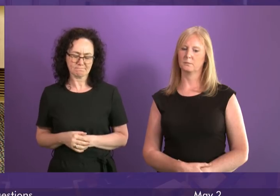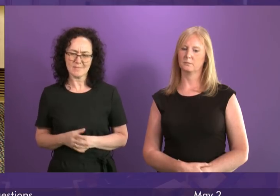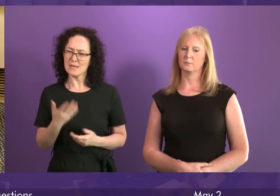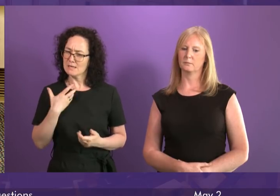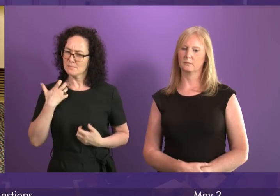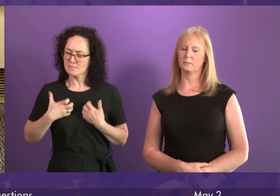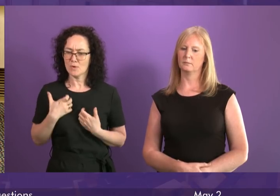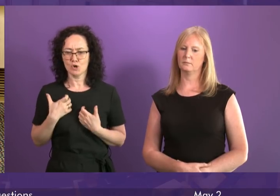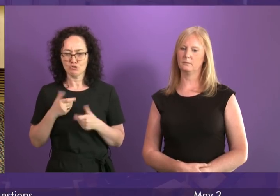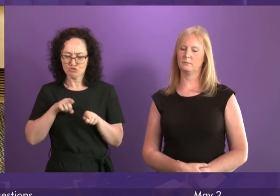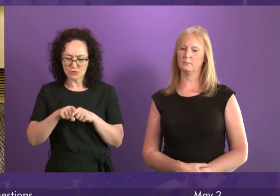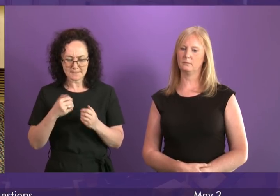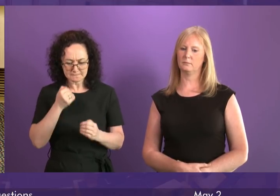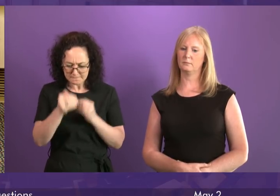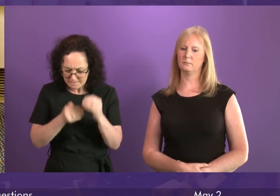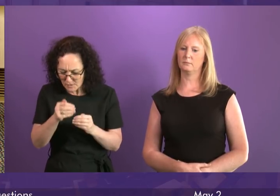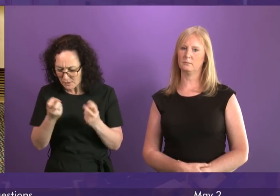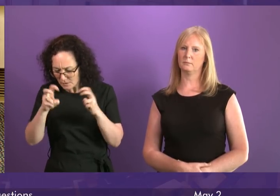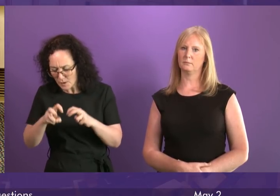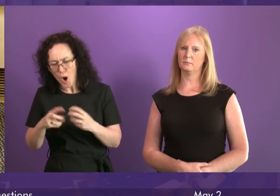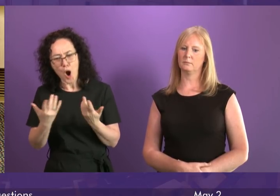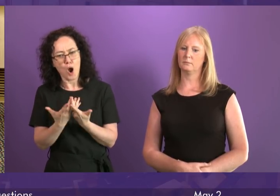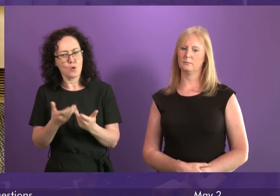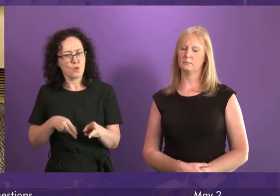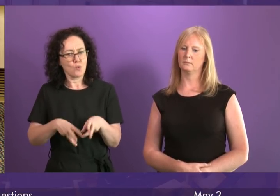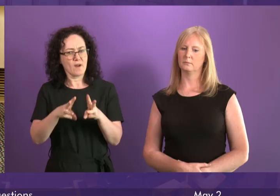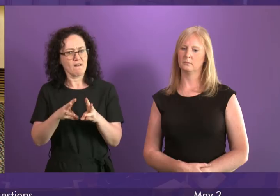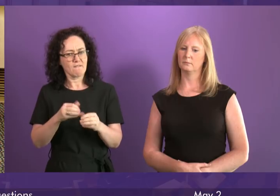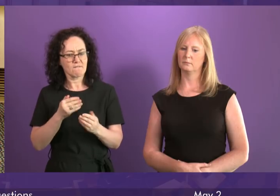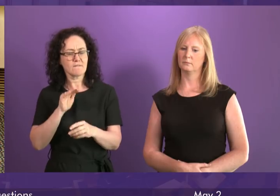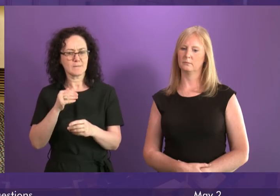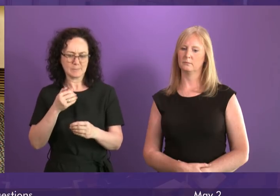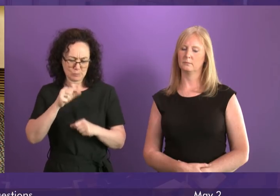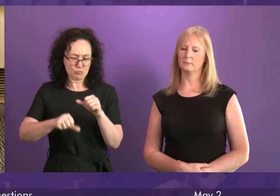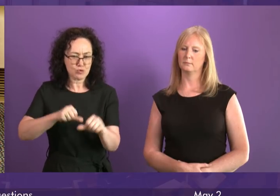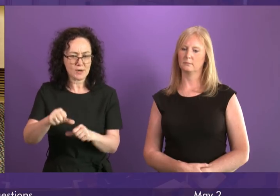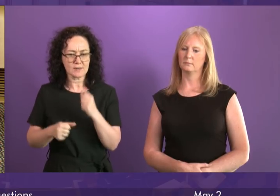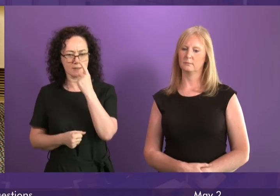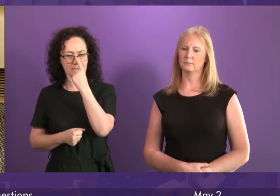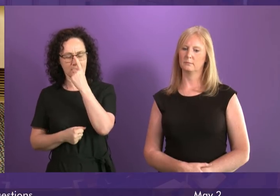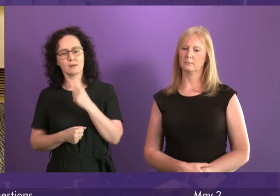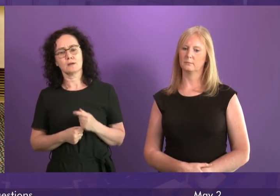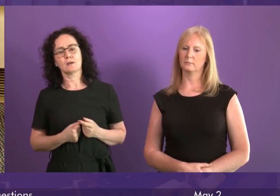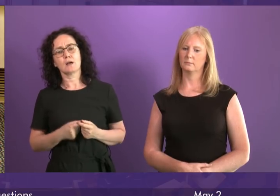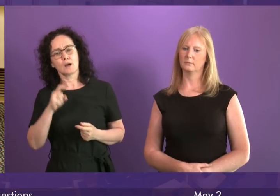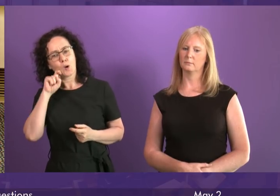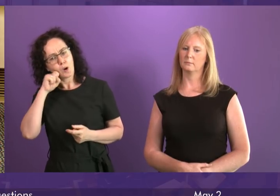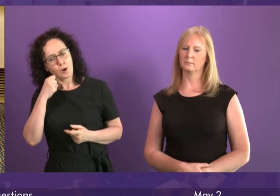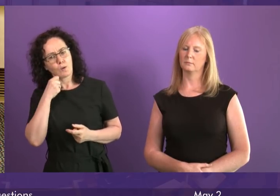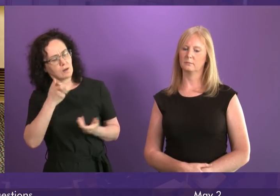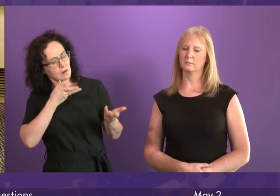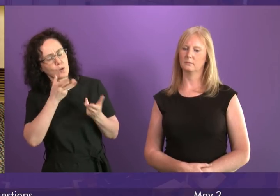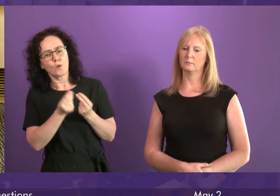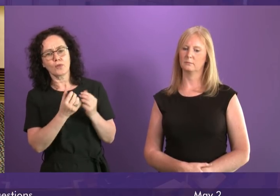issue further, particularly in the context of the Victims Taskforce and the forthcoming report from the all-party UK Parliamentary Group on deaths abroad